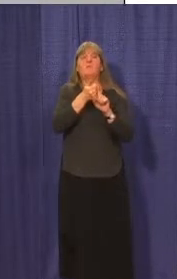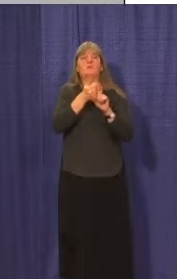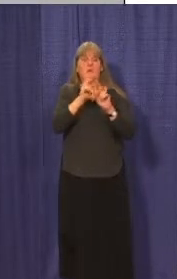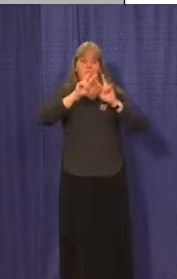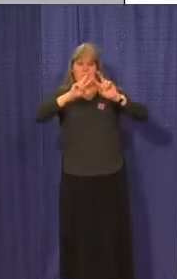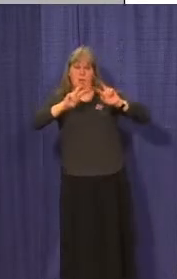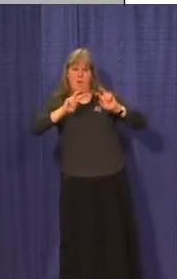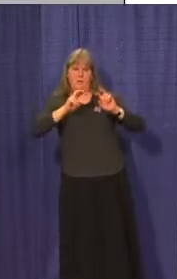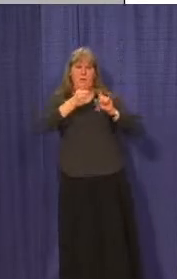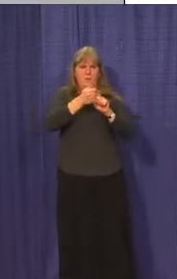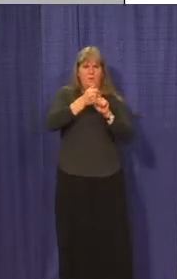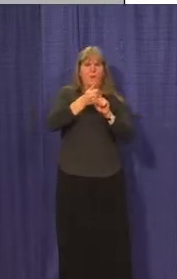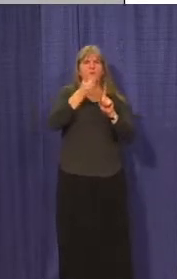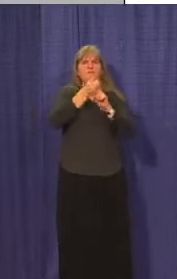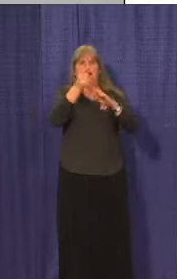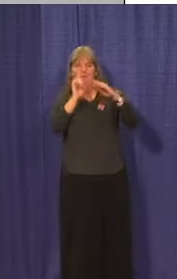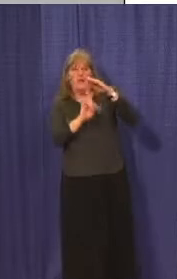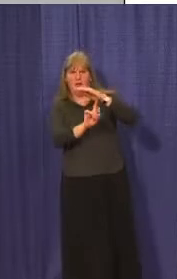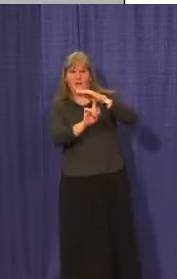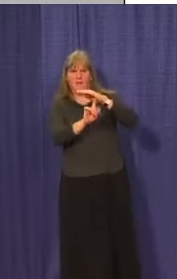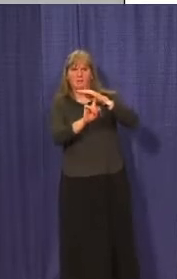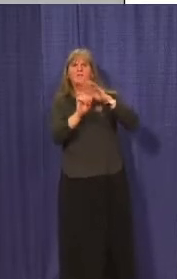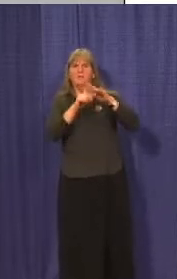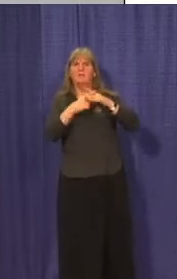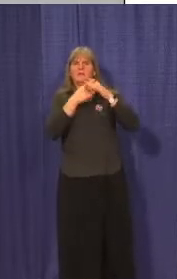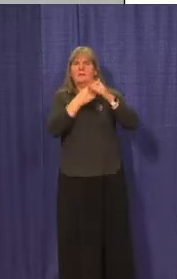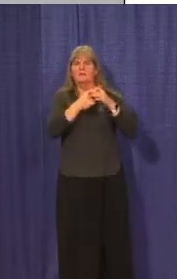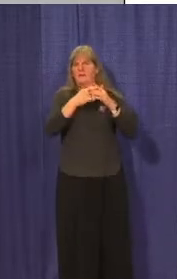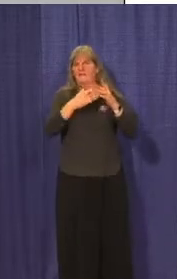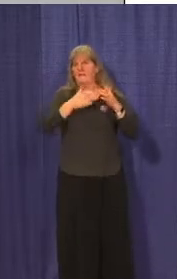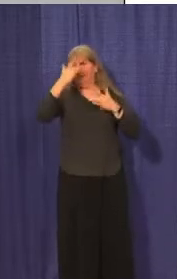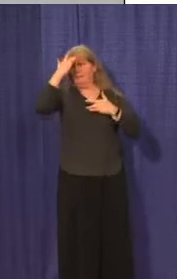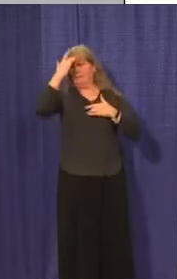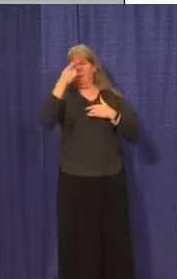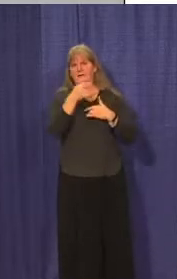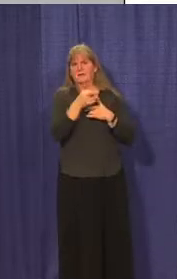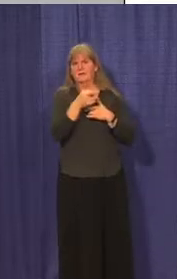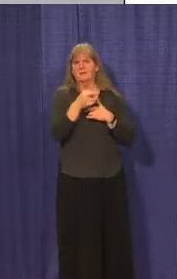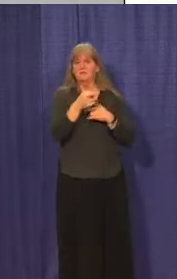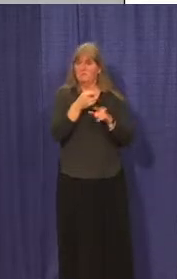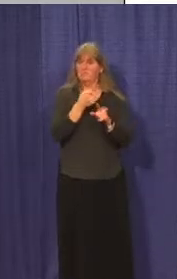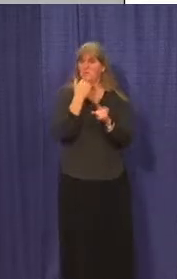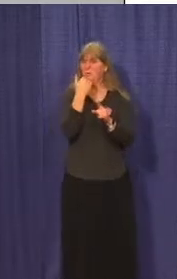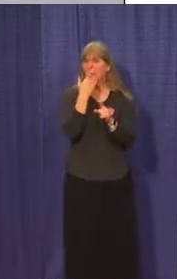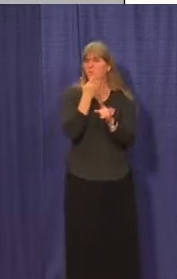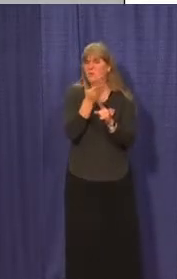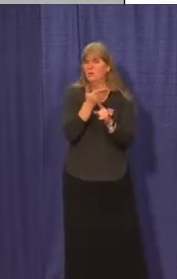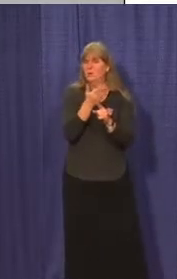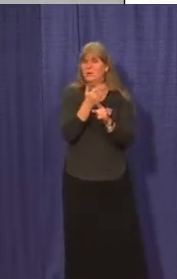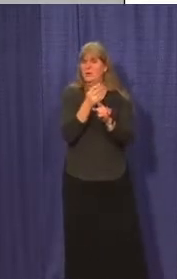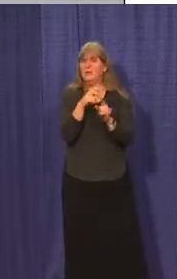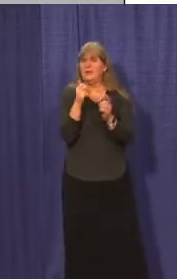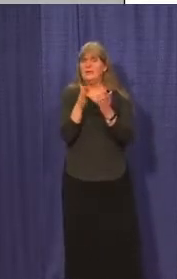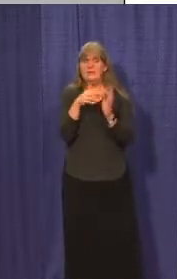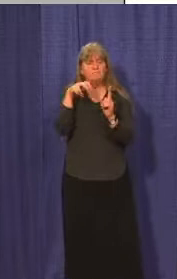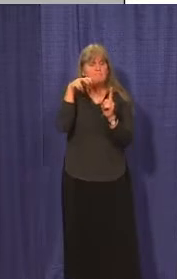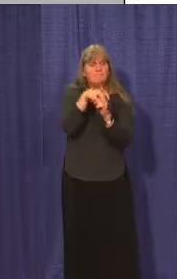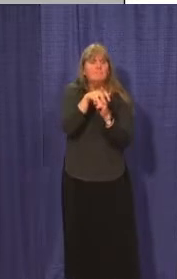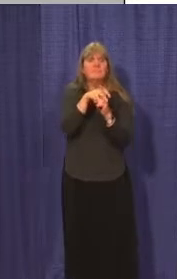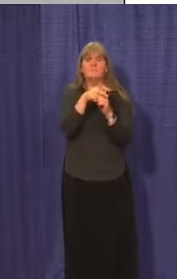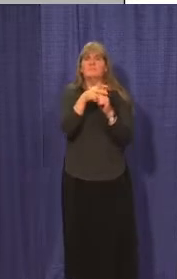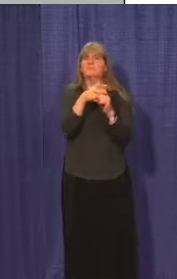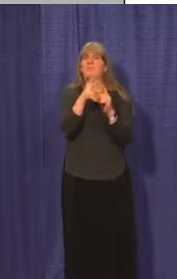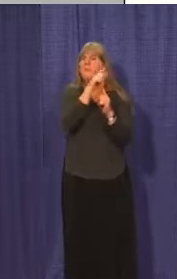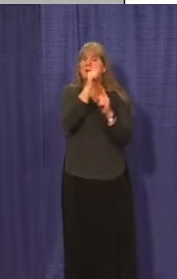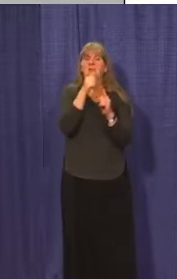And these are cases that we like to see because they have little risk for onward